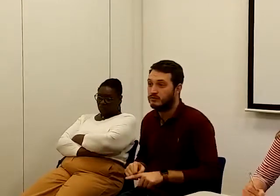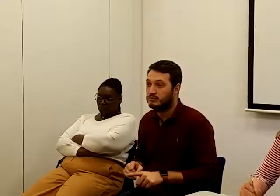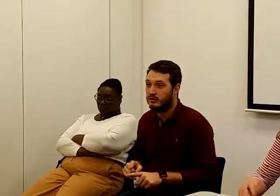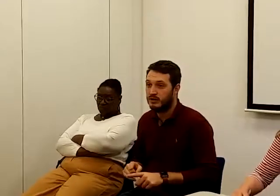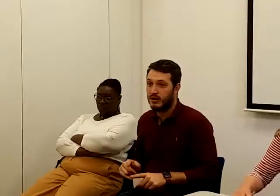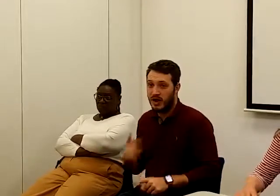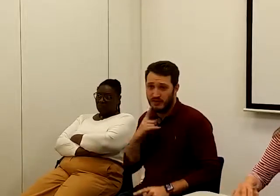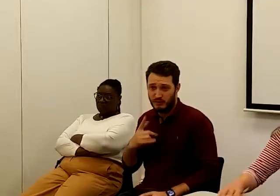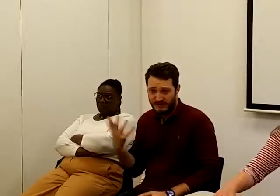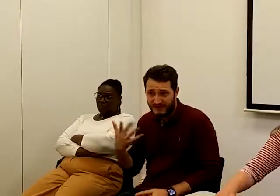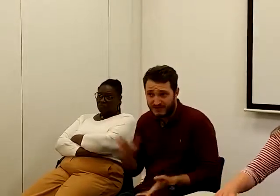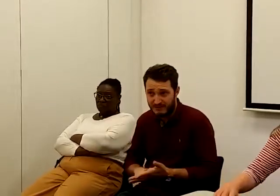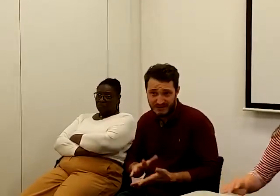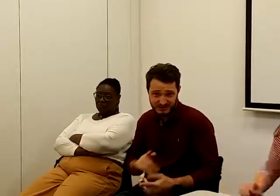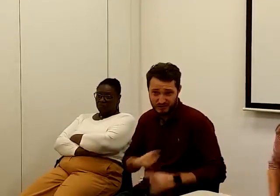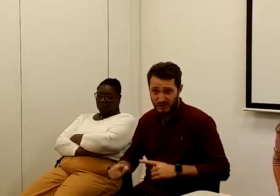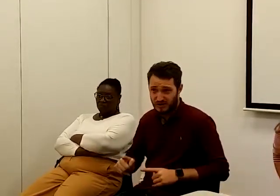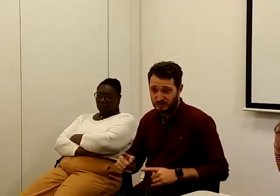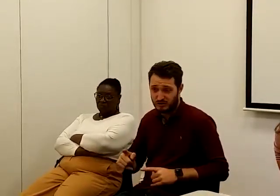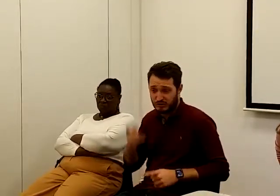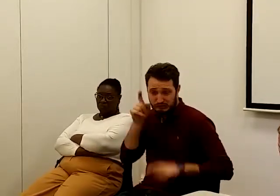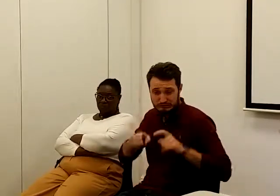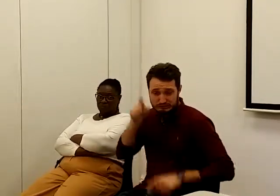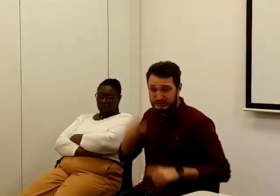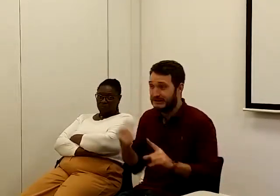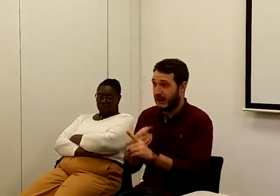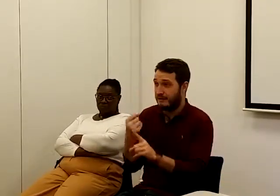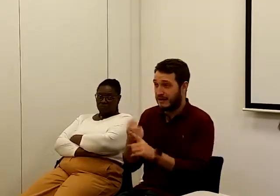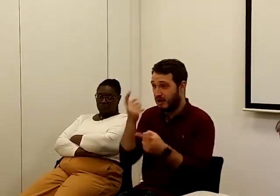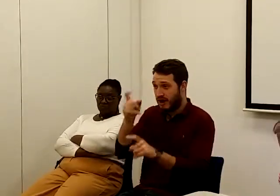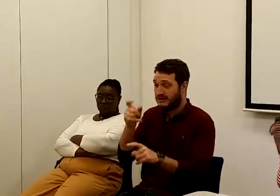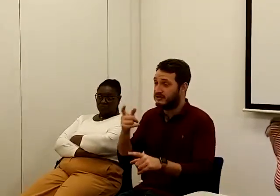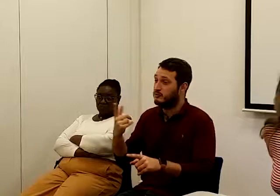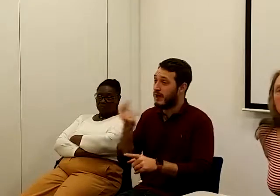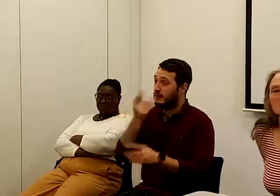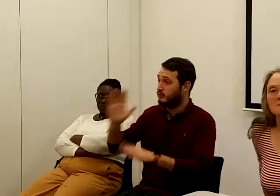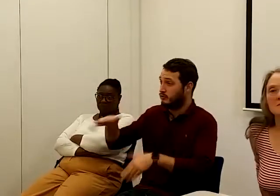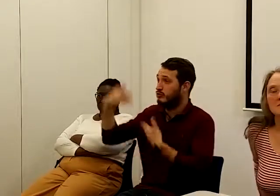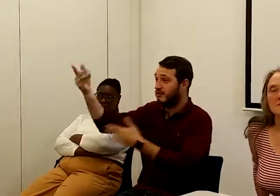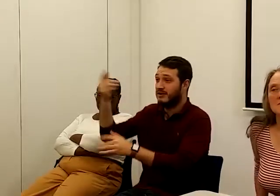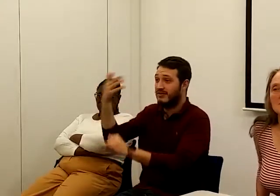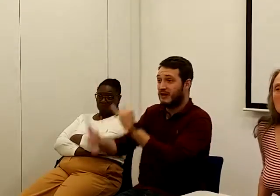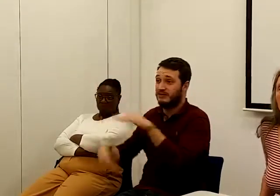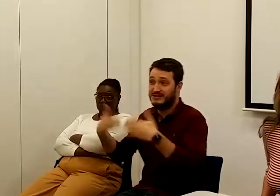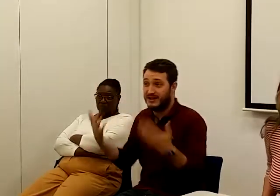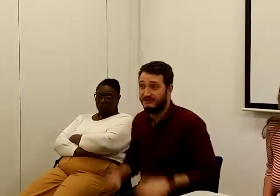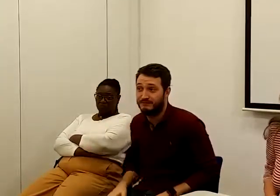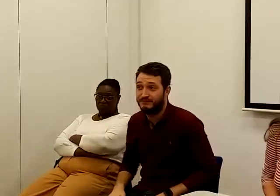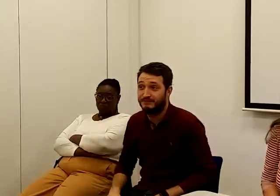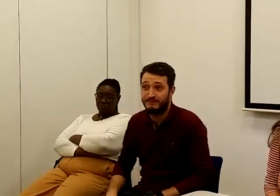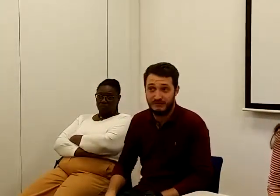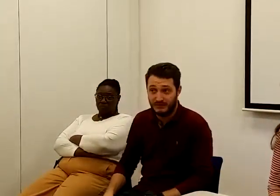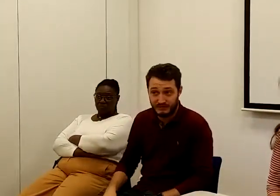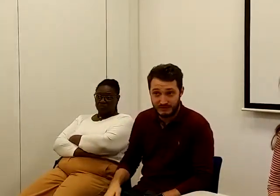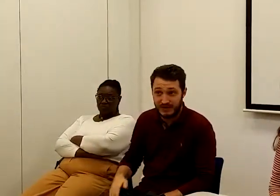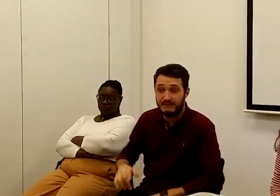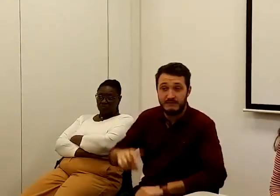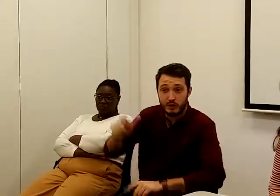minutes to come up with a couple of campaign ideas to take forward to the family recession this afternoon. So if anyone who hasn't spoken yet has got some